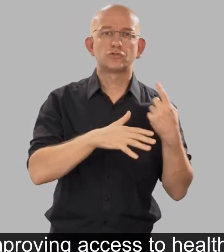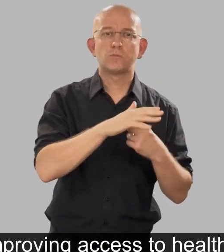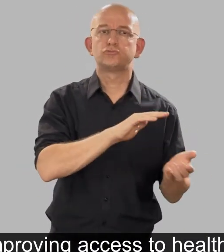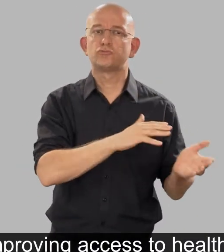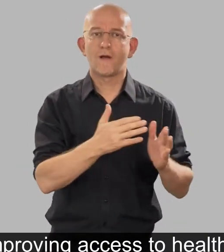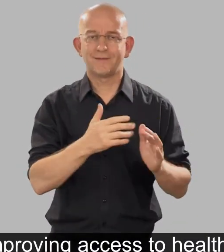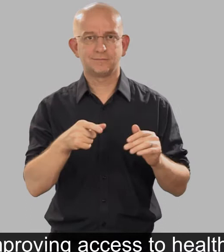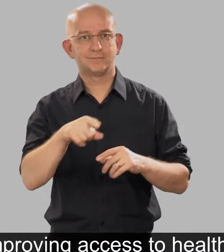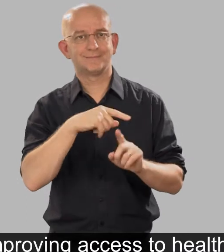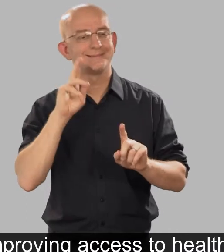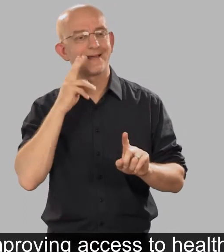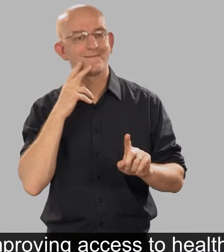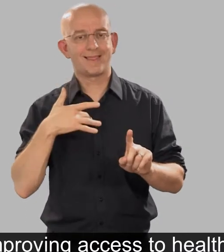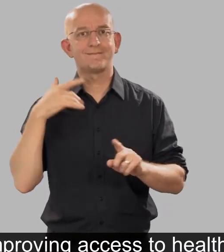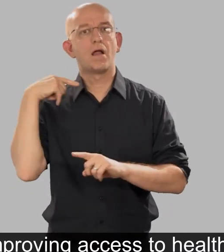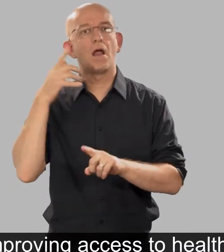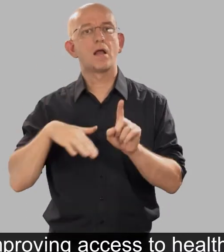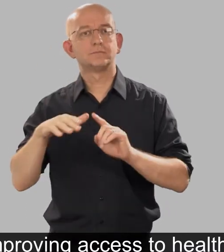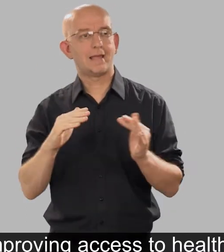social services for deaf Londoners.